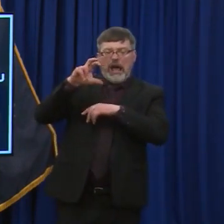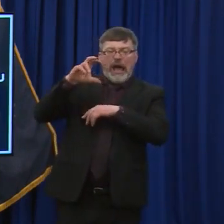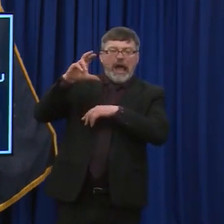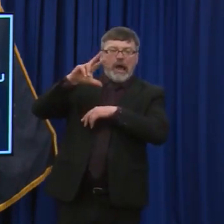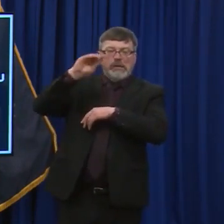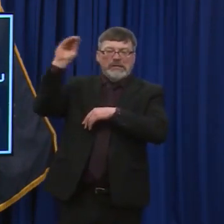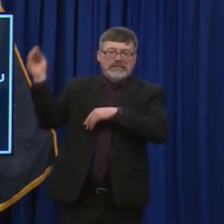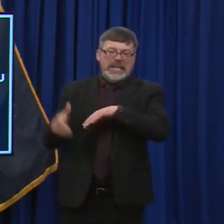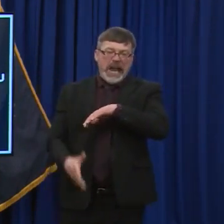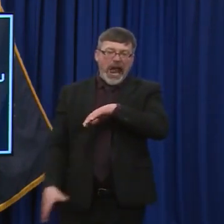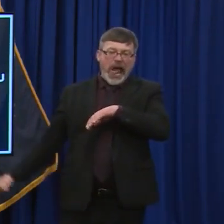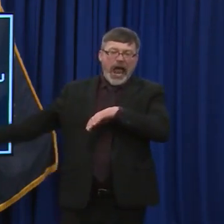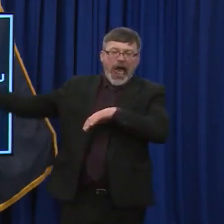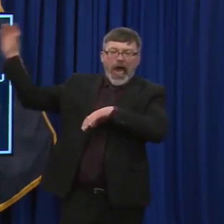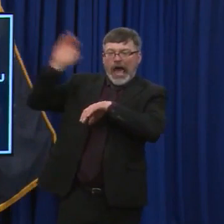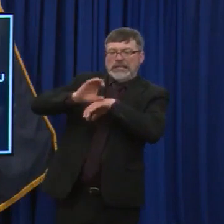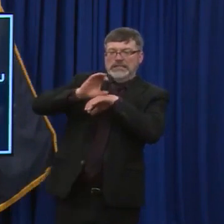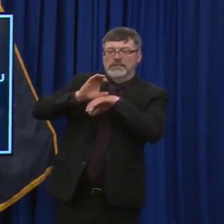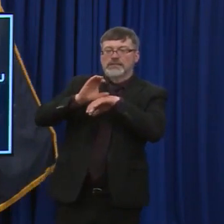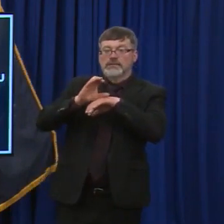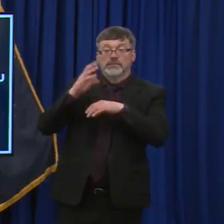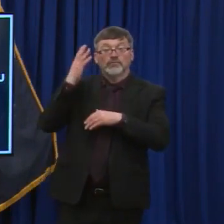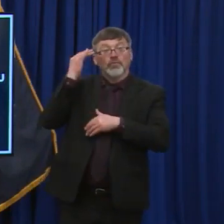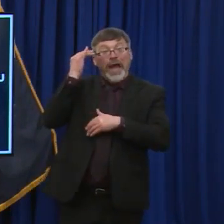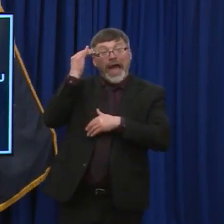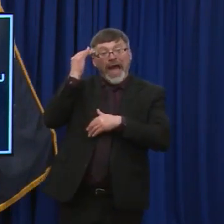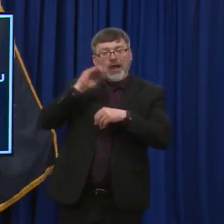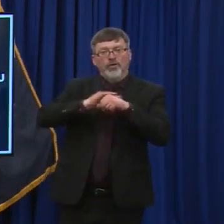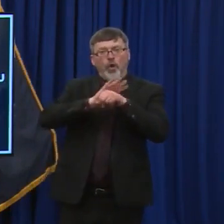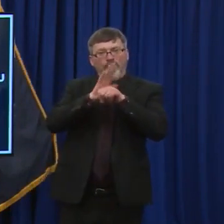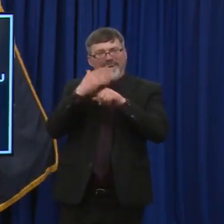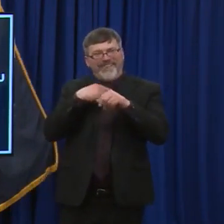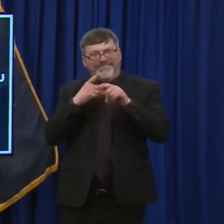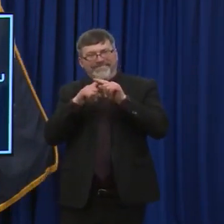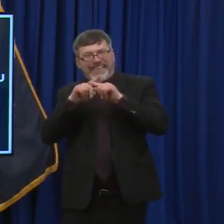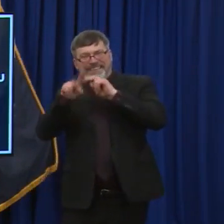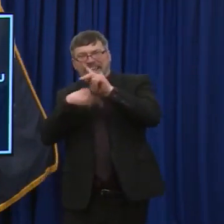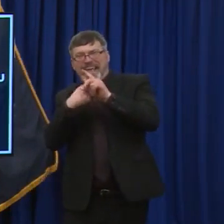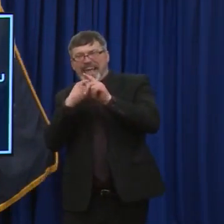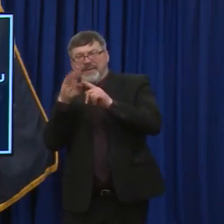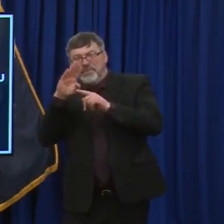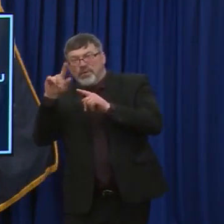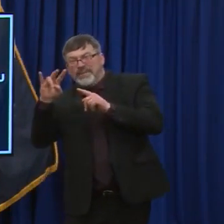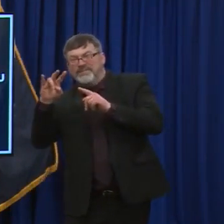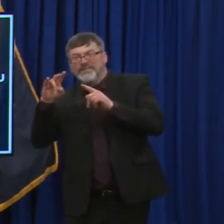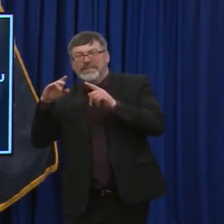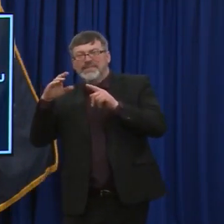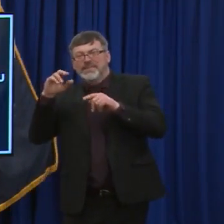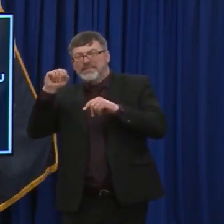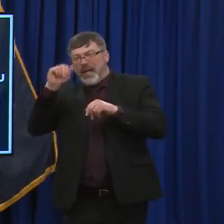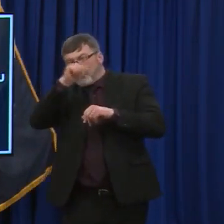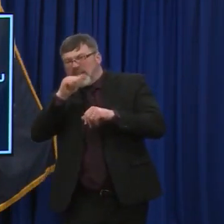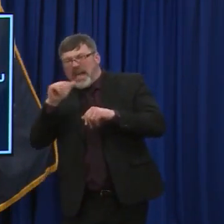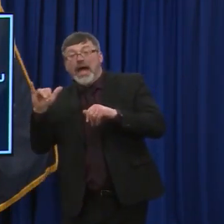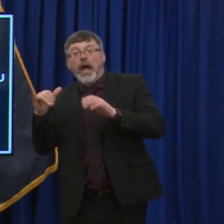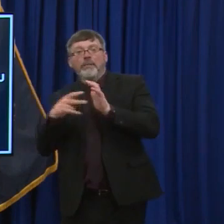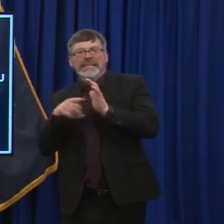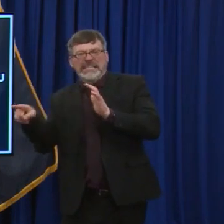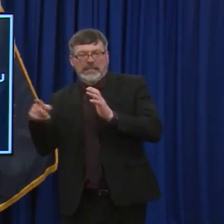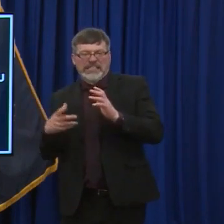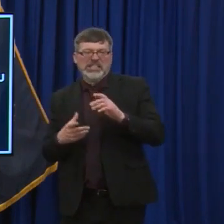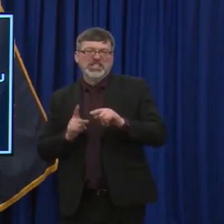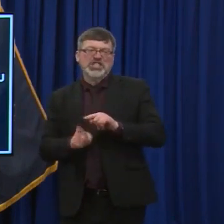the strains of, um, vaccines, the strains of COVID that might not be responsive to the initial vaccines, etc.